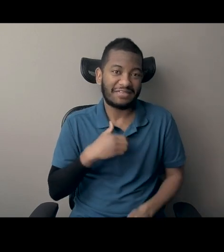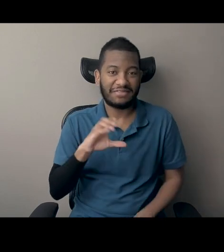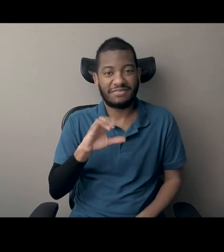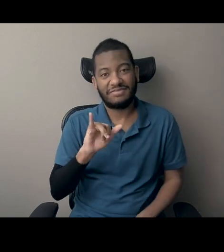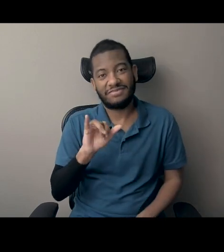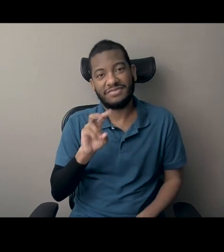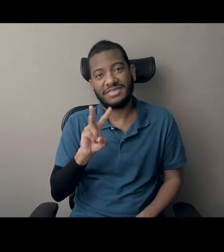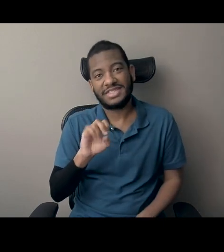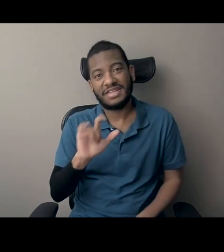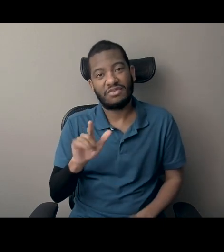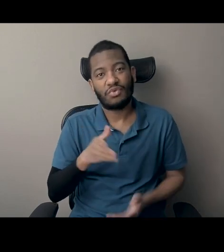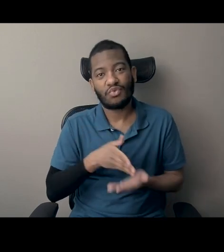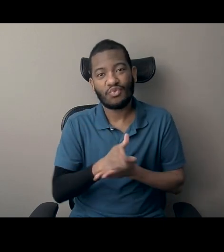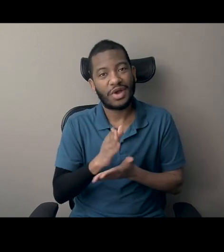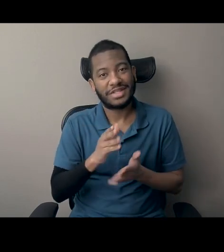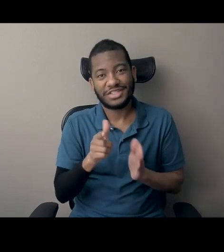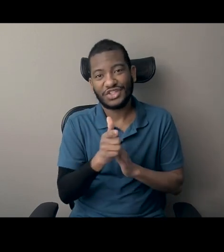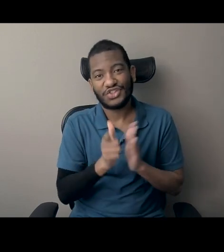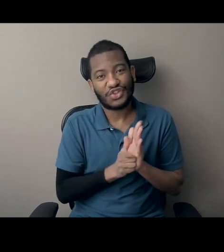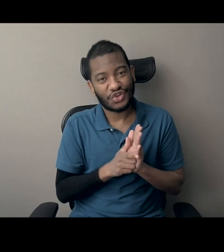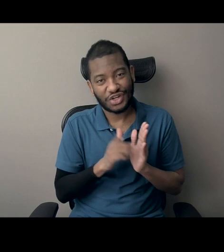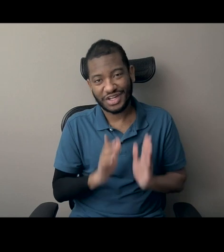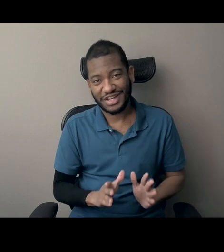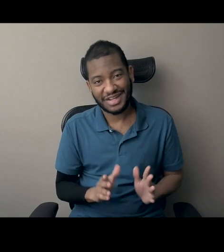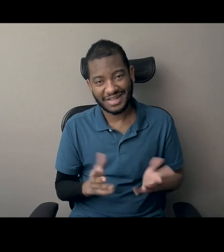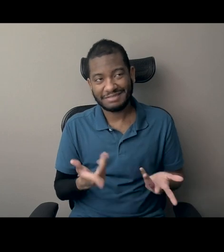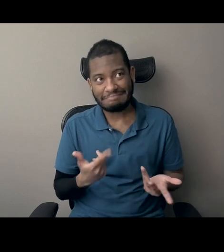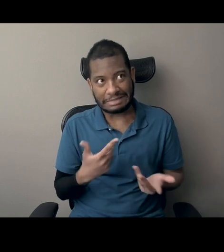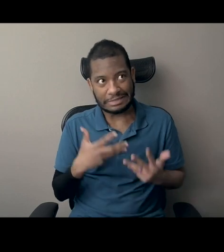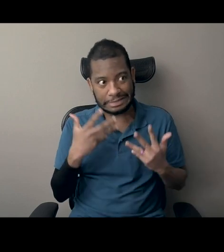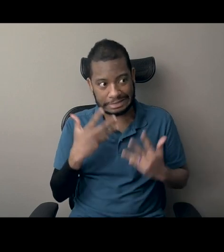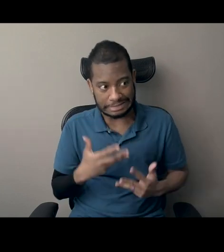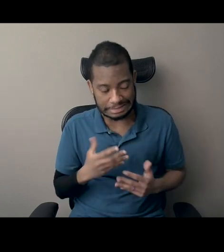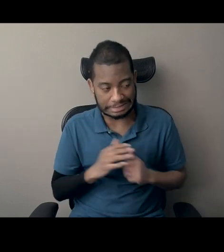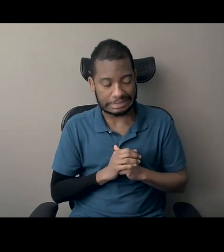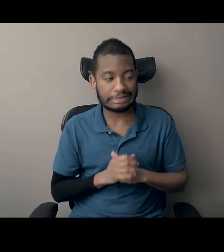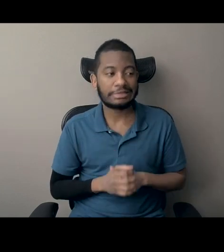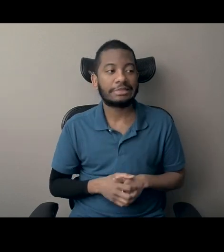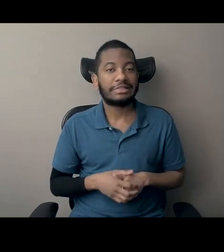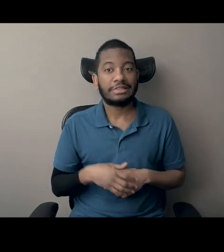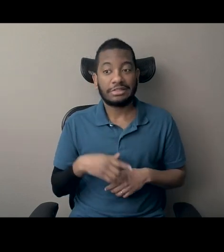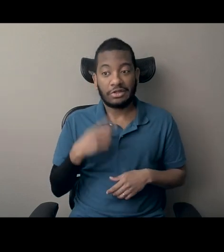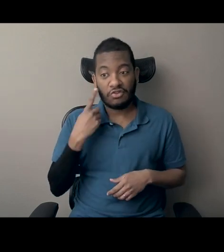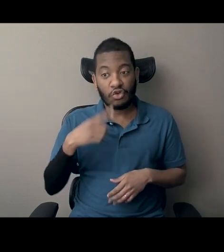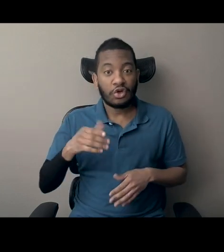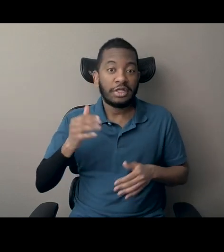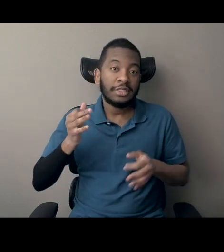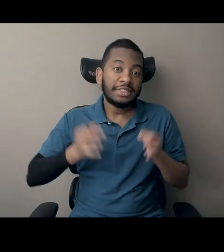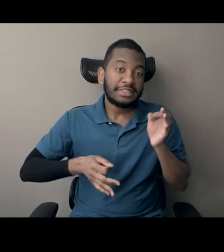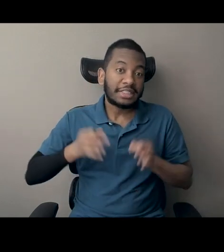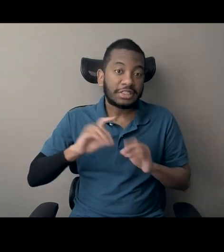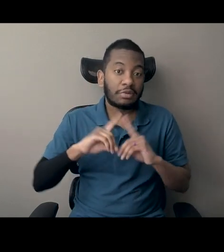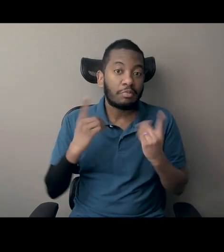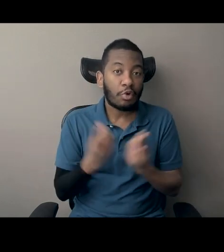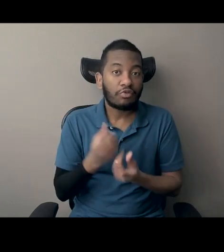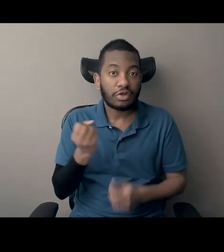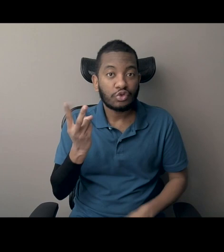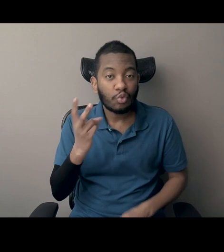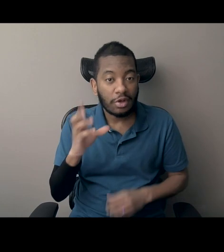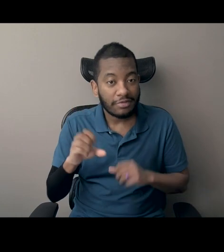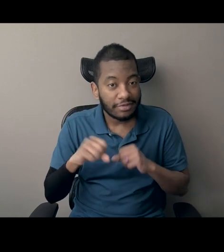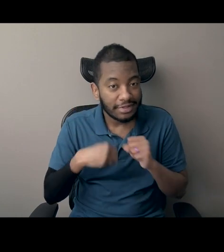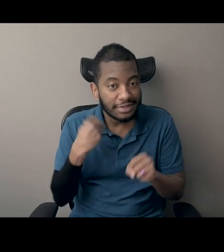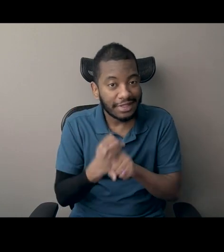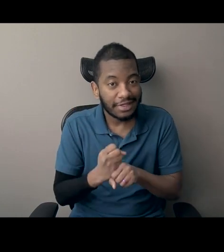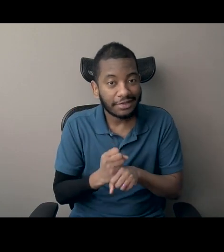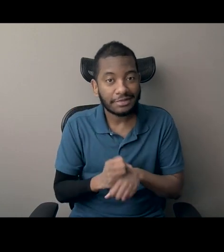sadder that I you know, I was a civil rights attorney at the Justice Department for 12 years, I went to Howard Law School.